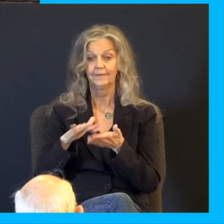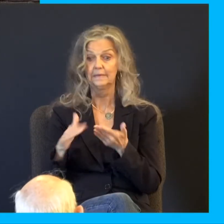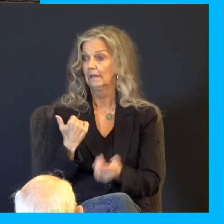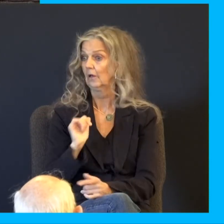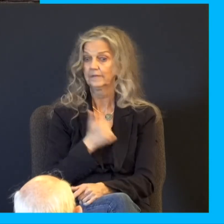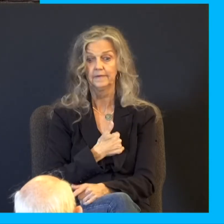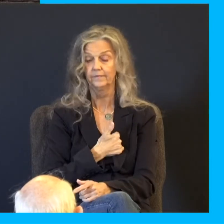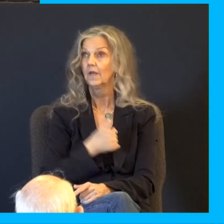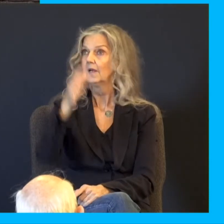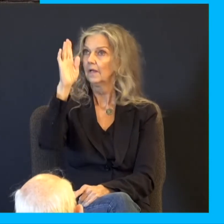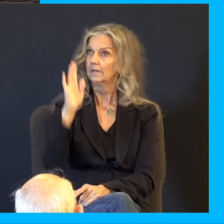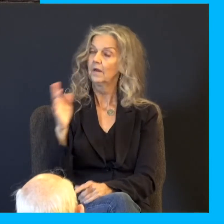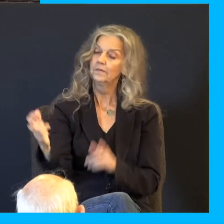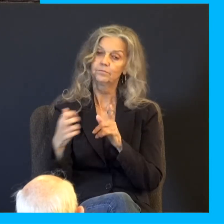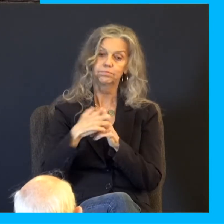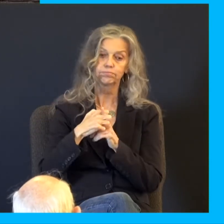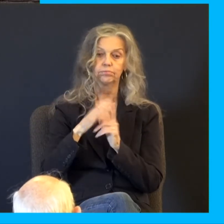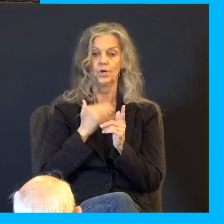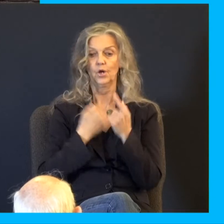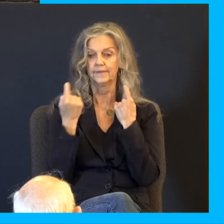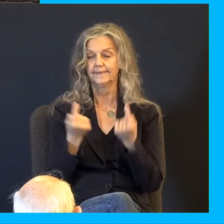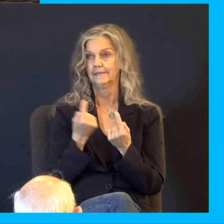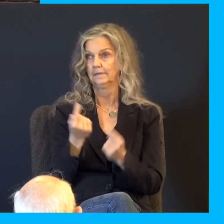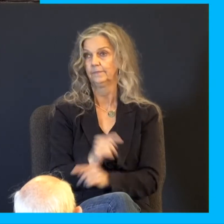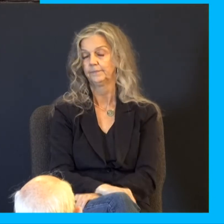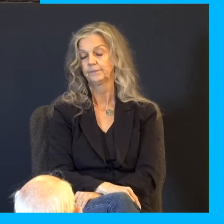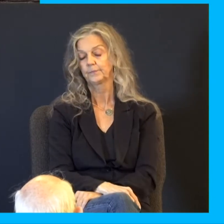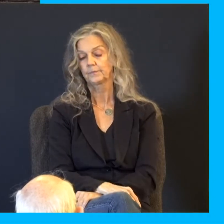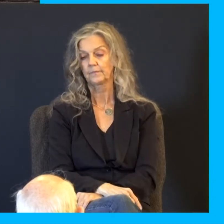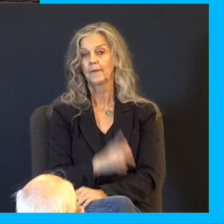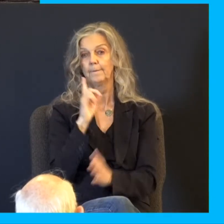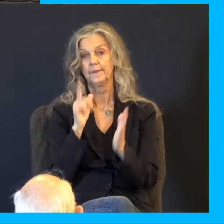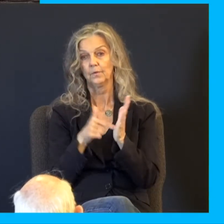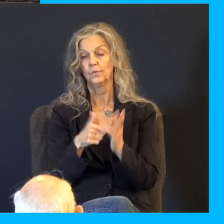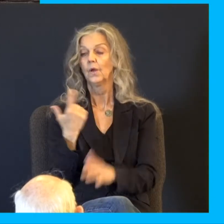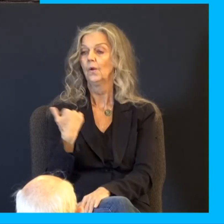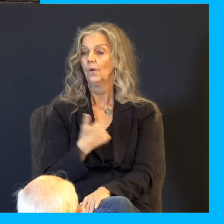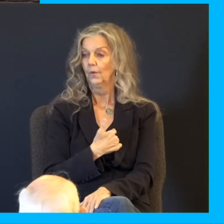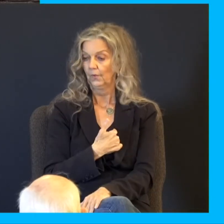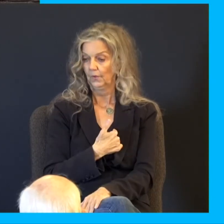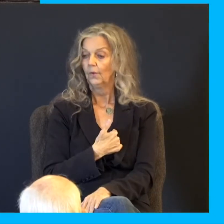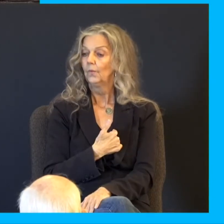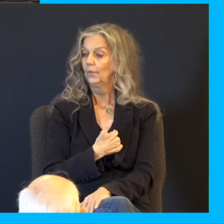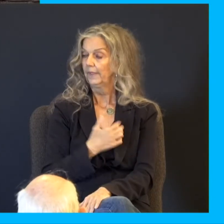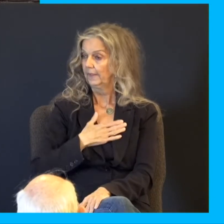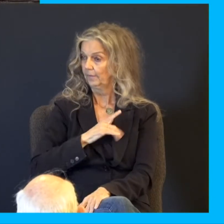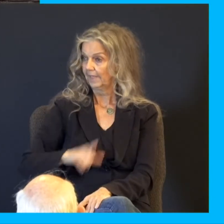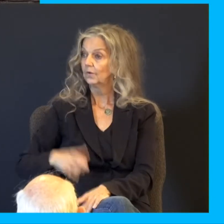God hath found out the iniquity of thy servants. Behold, we are my Lord's servants, both